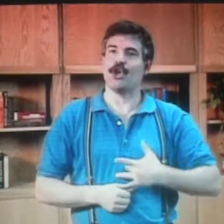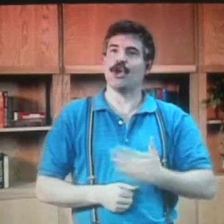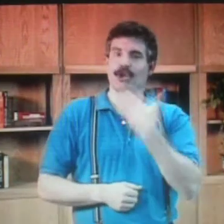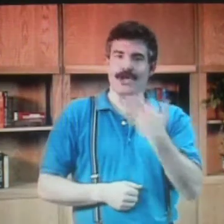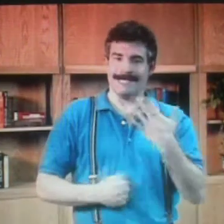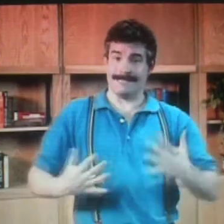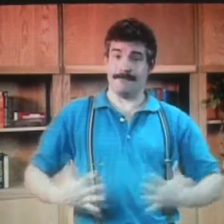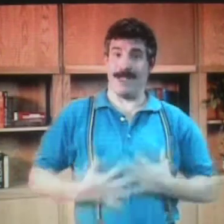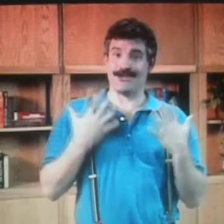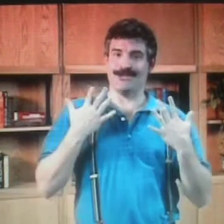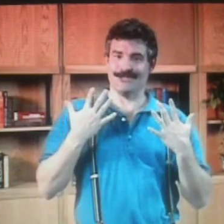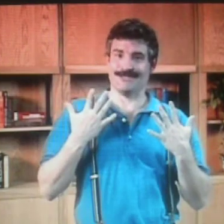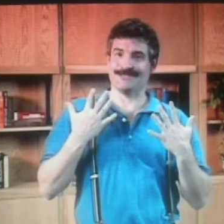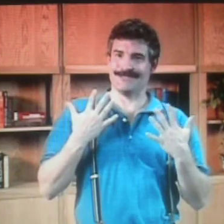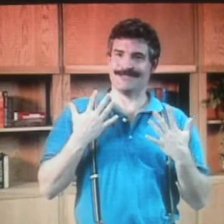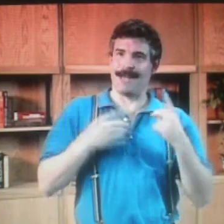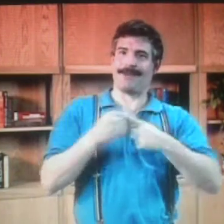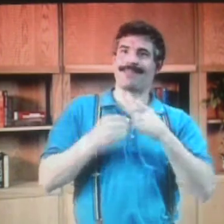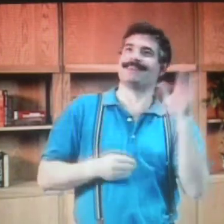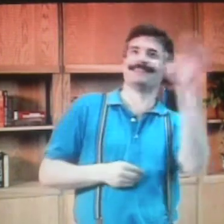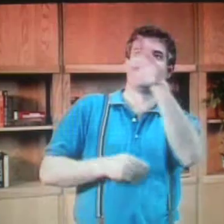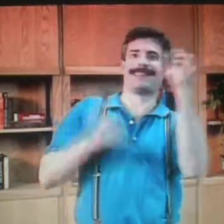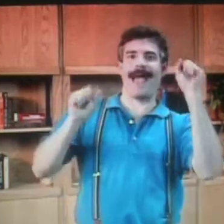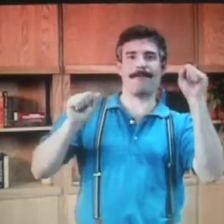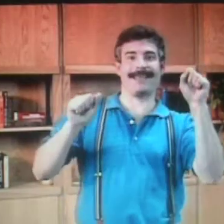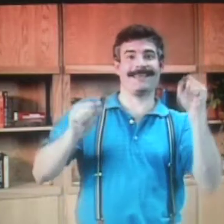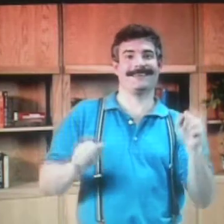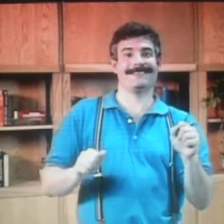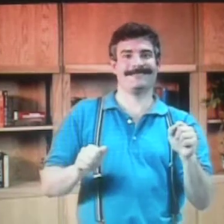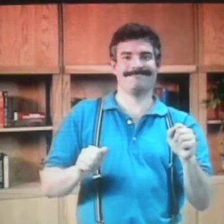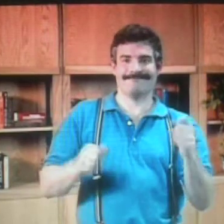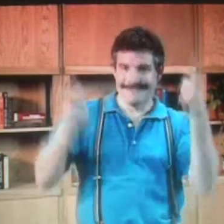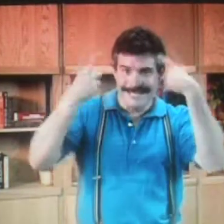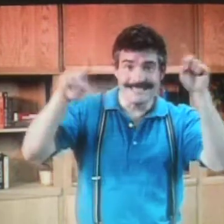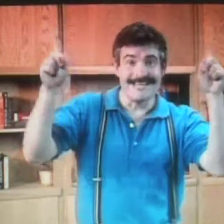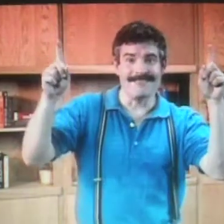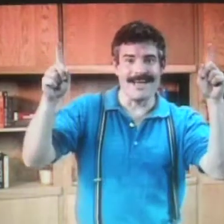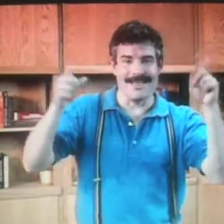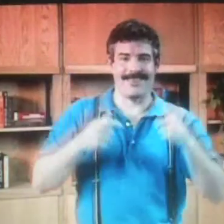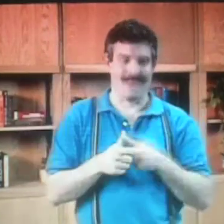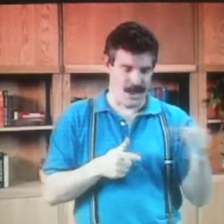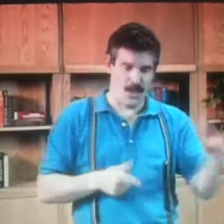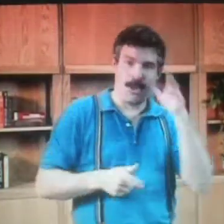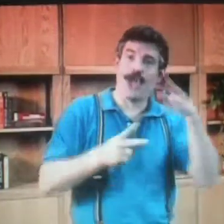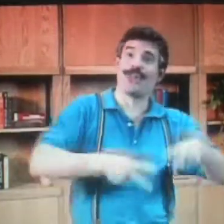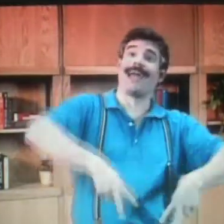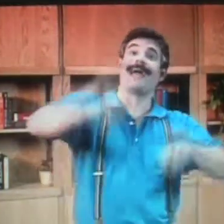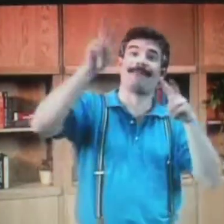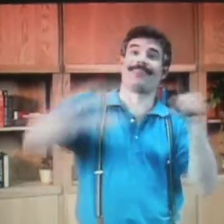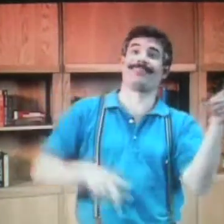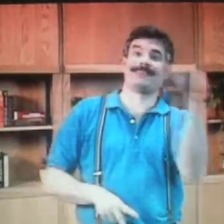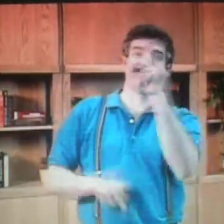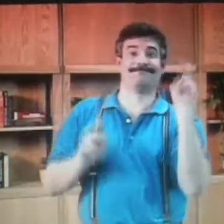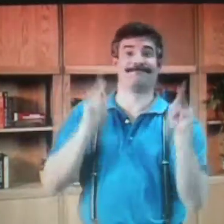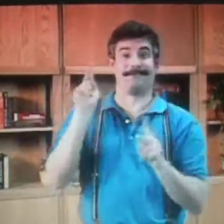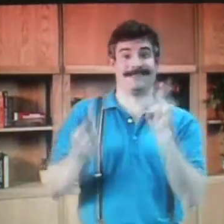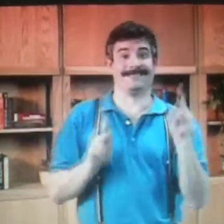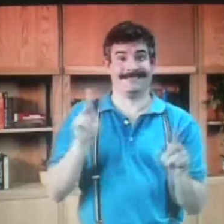so they can feel good and be inspired, and they can see that they can have the possibility to be successful, and they can look